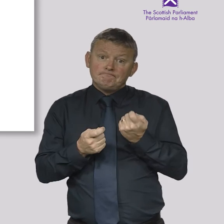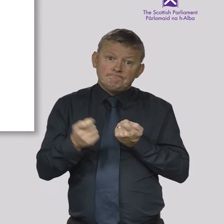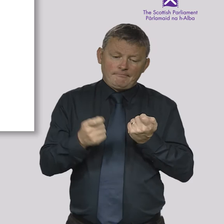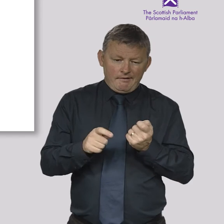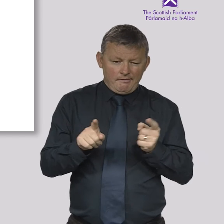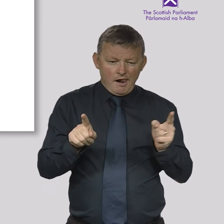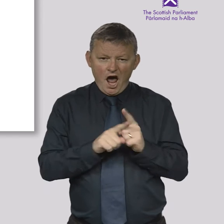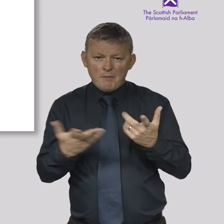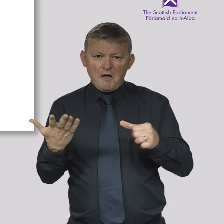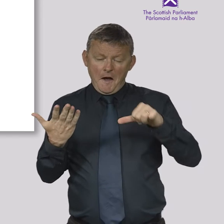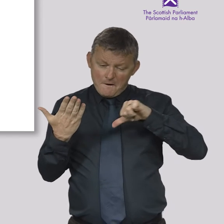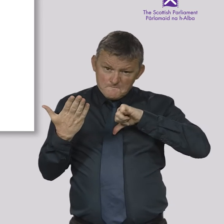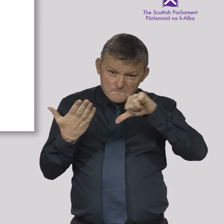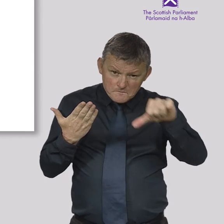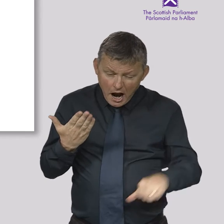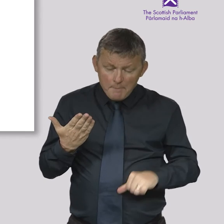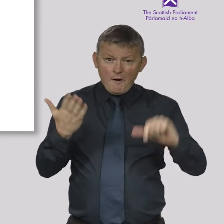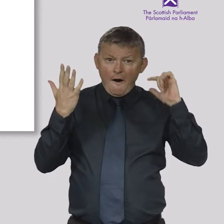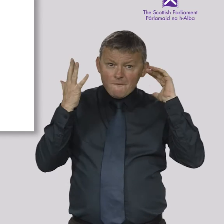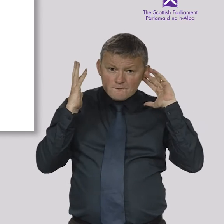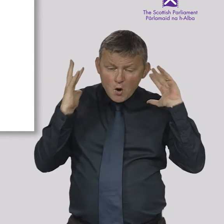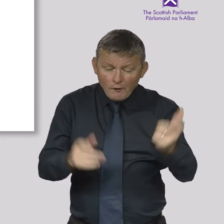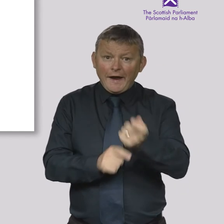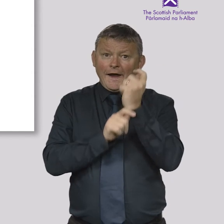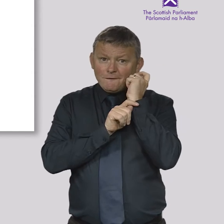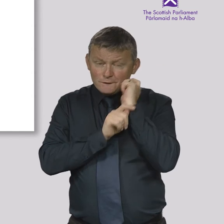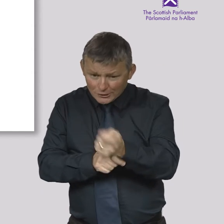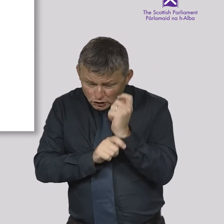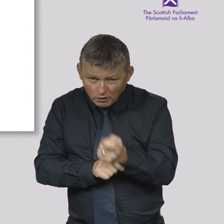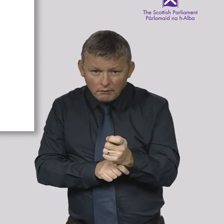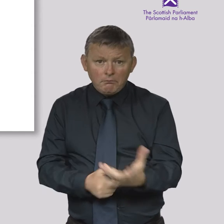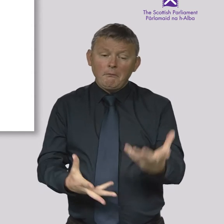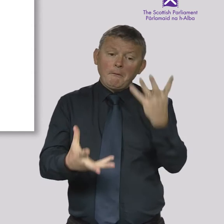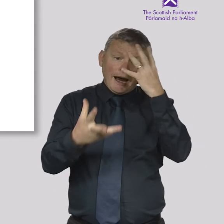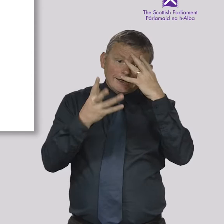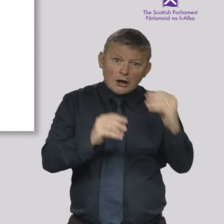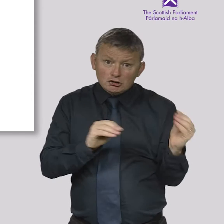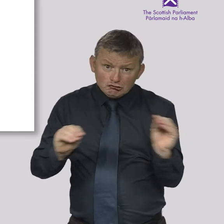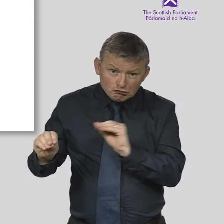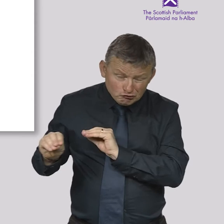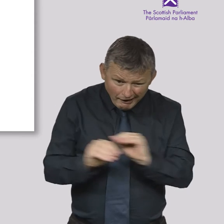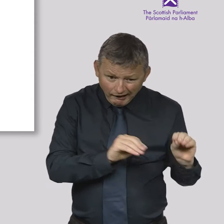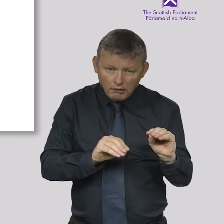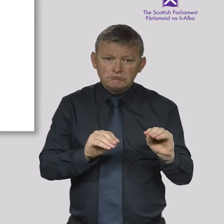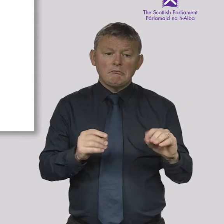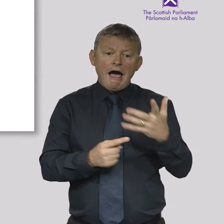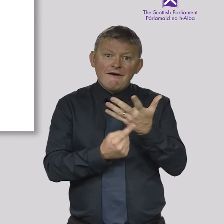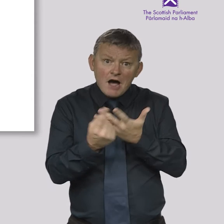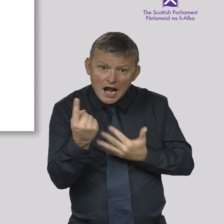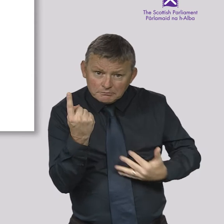Devolved matters include Agriculture, Forestry and Fisheries Education and Training